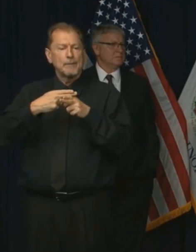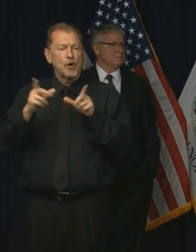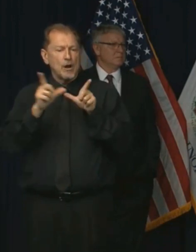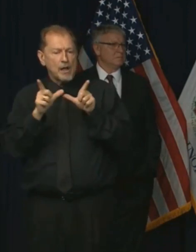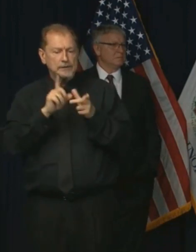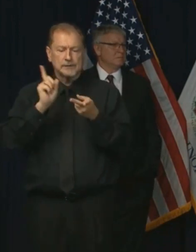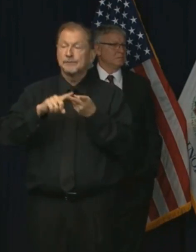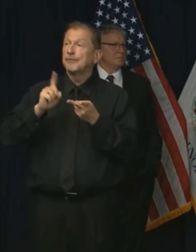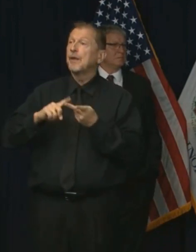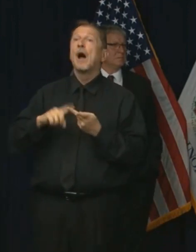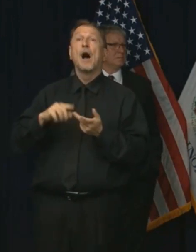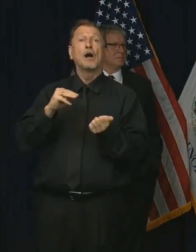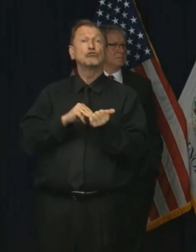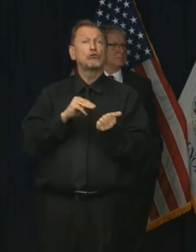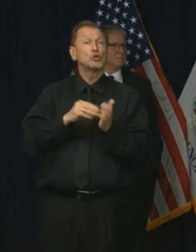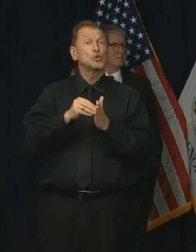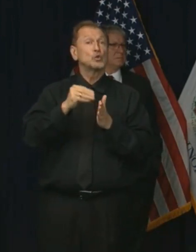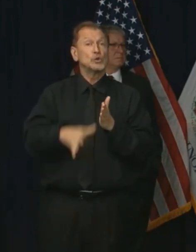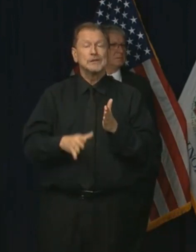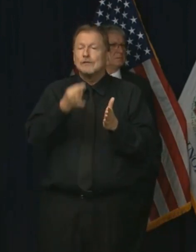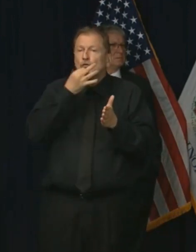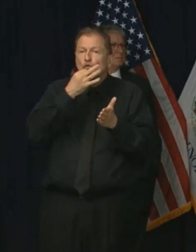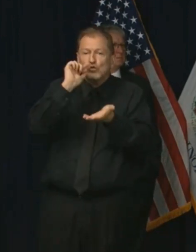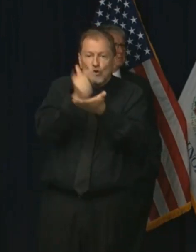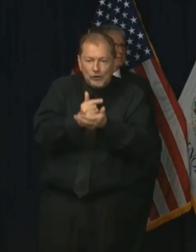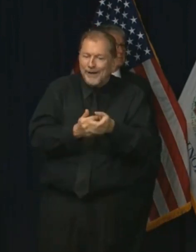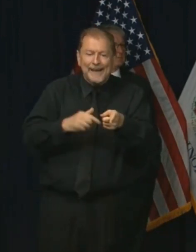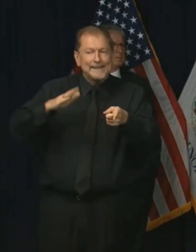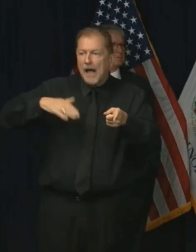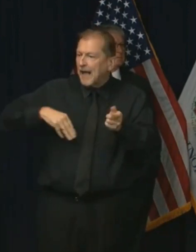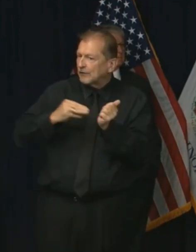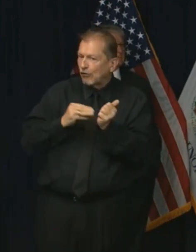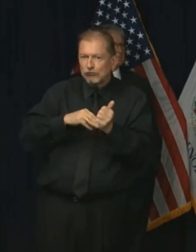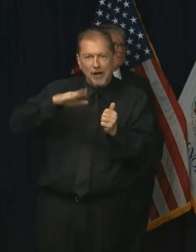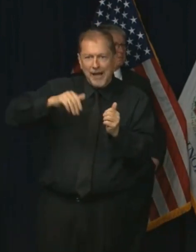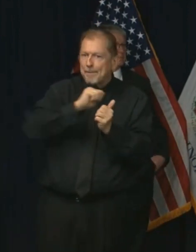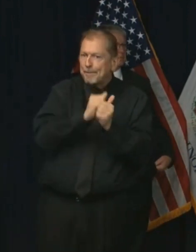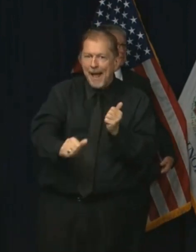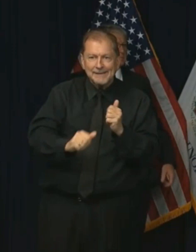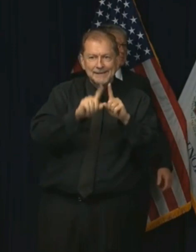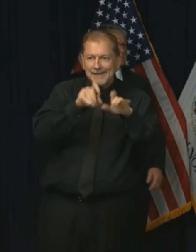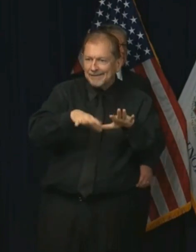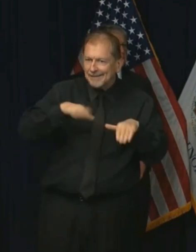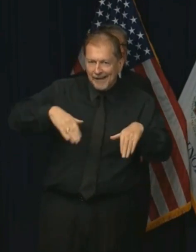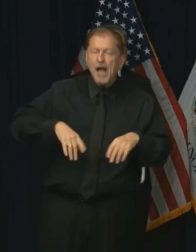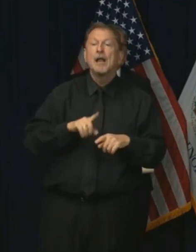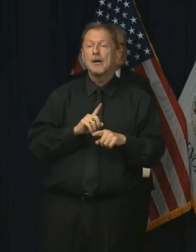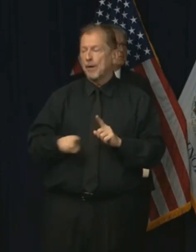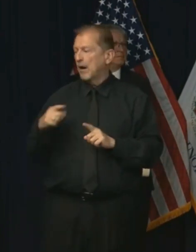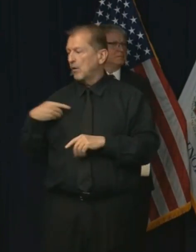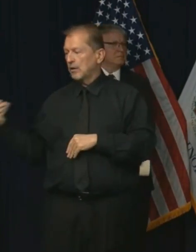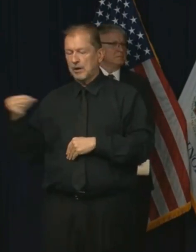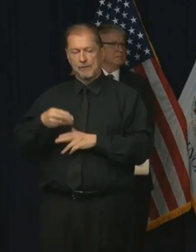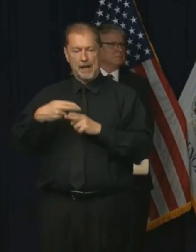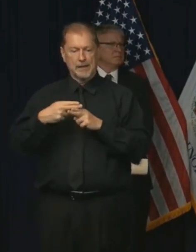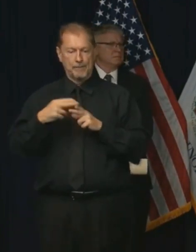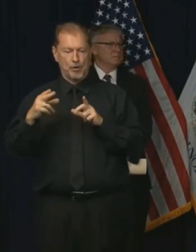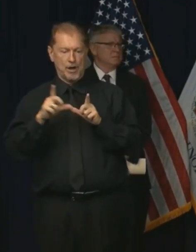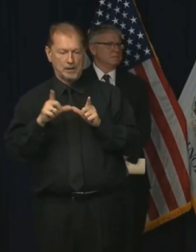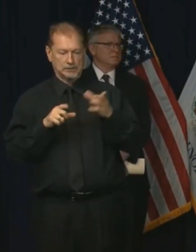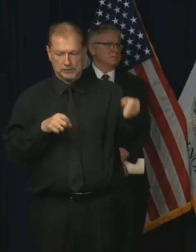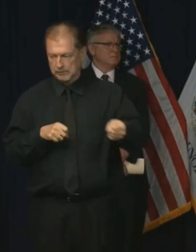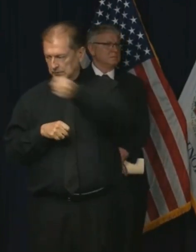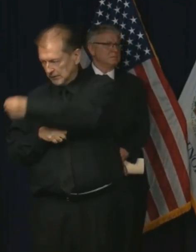There are people, as I said a few, you know, press conferences ago, there are people who left the profession and no longer